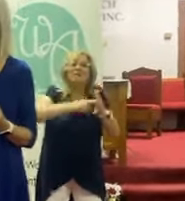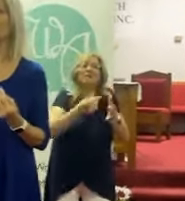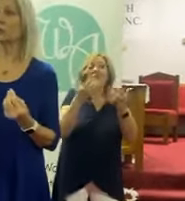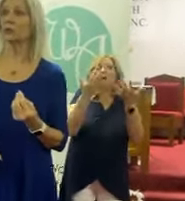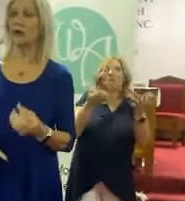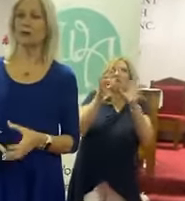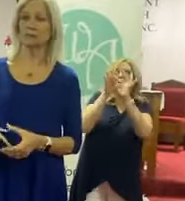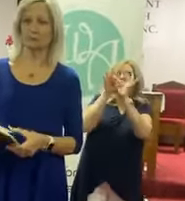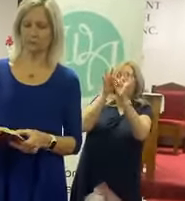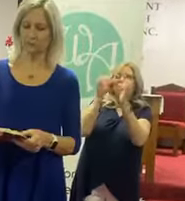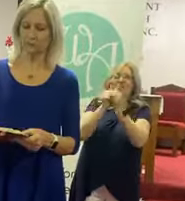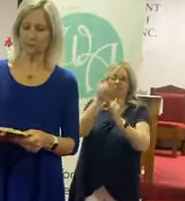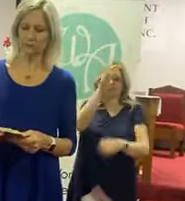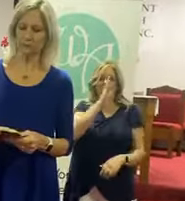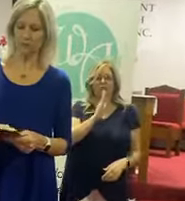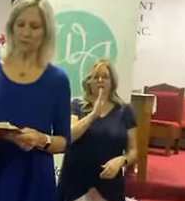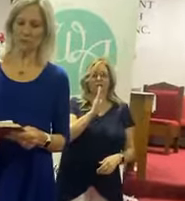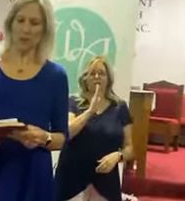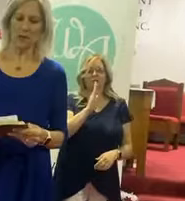relationship with God.